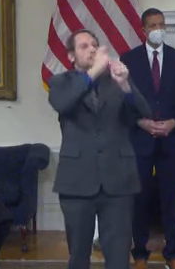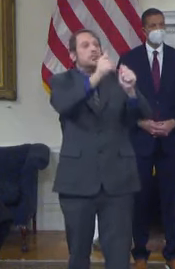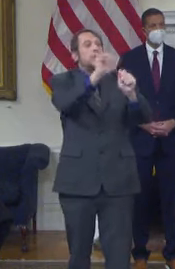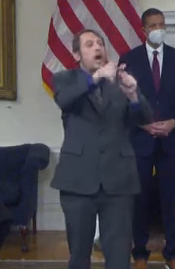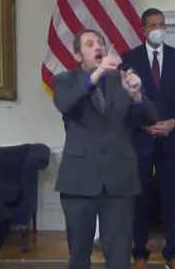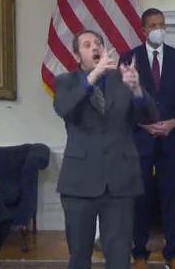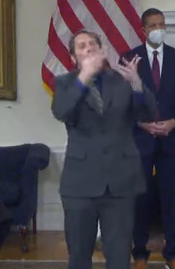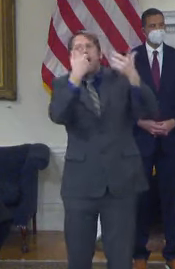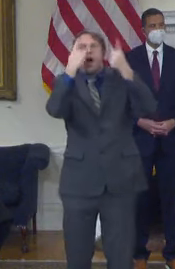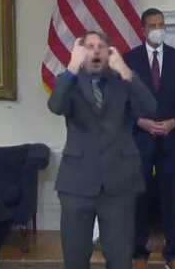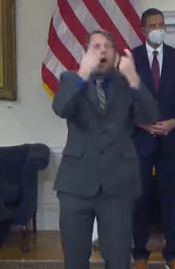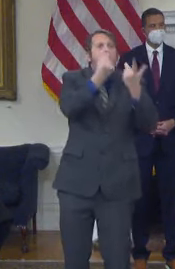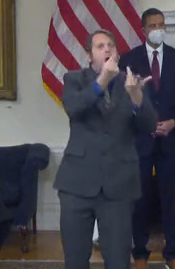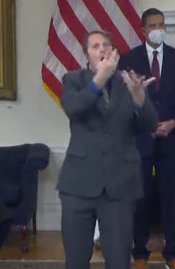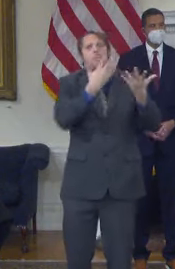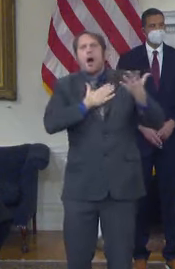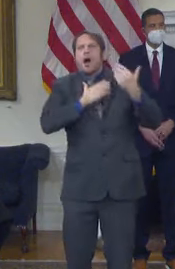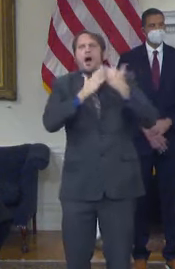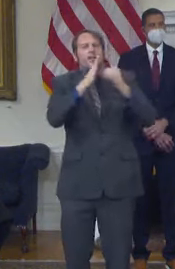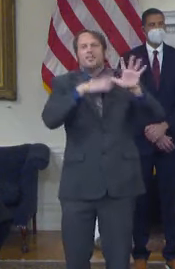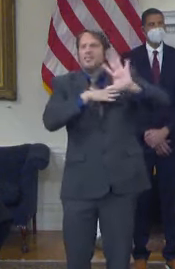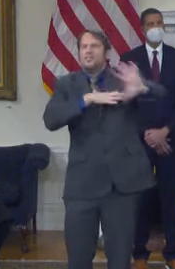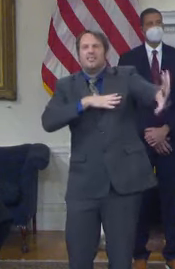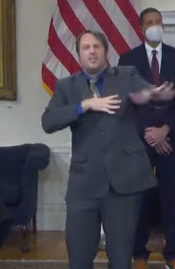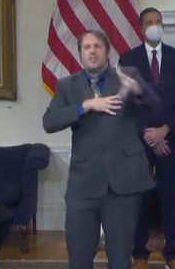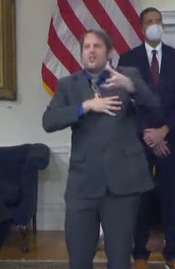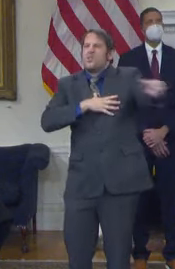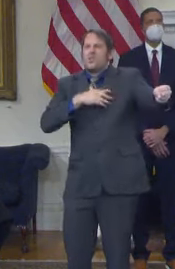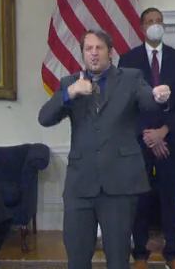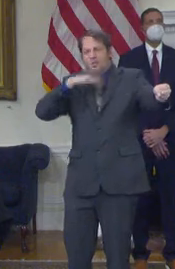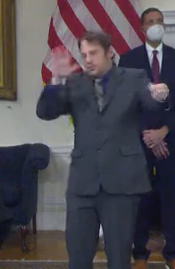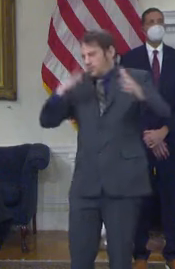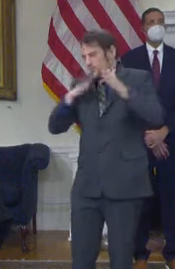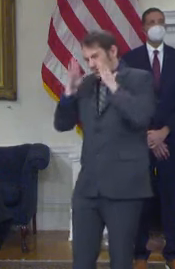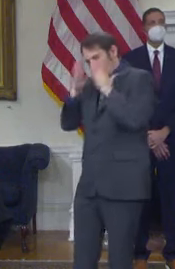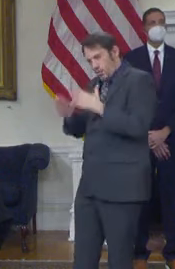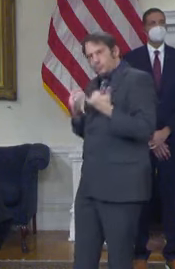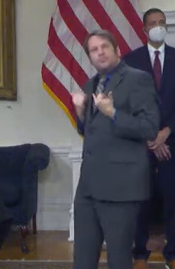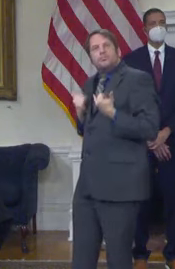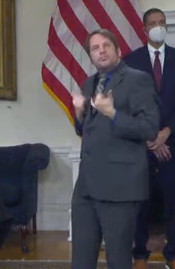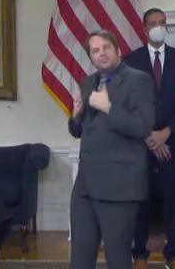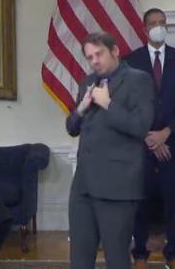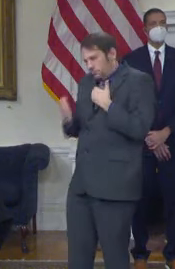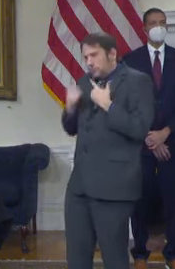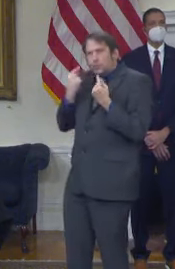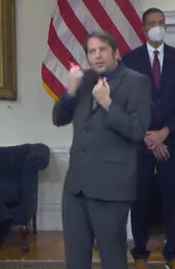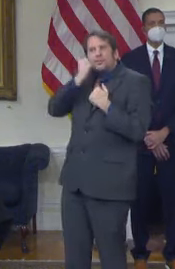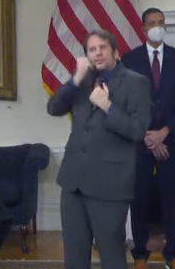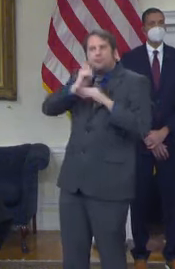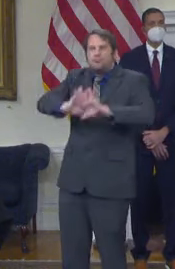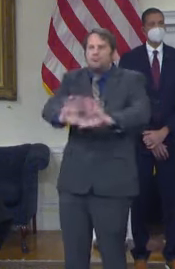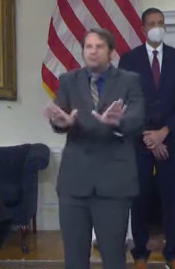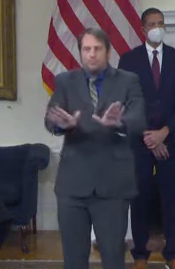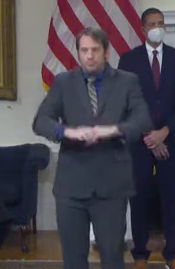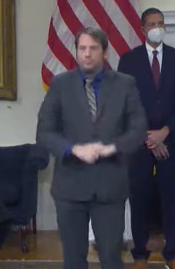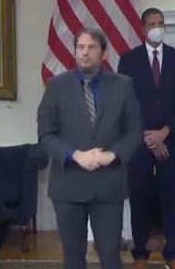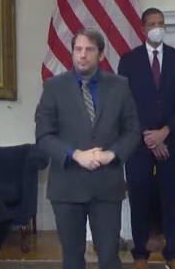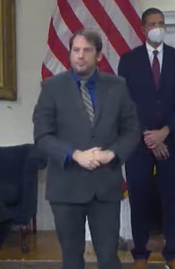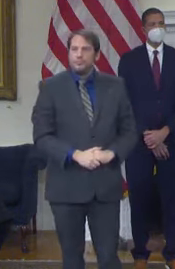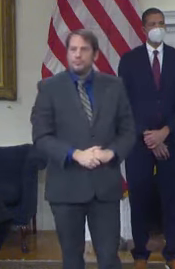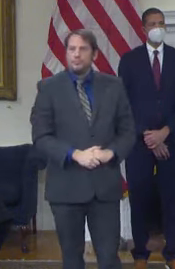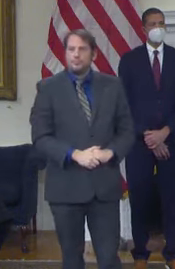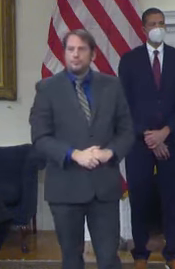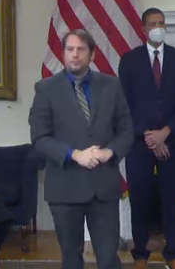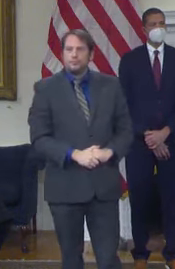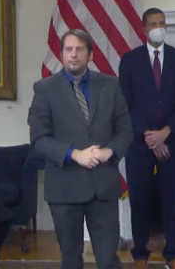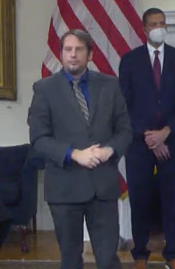possibilities might be. I'm just focused on the day job. Does that include future plans for running for president? I've